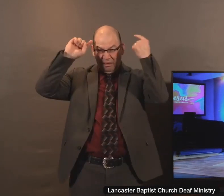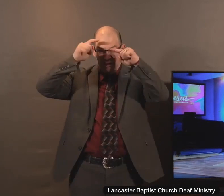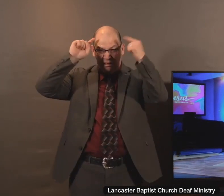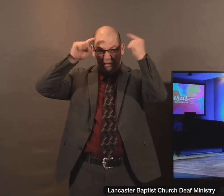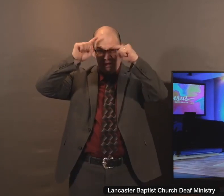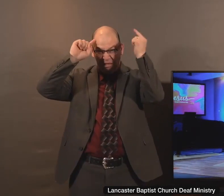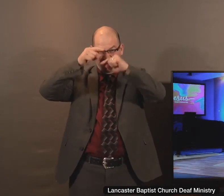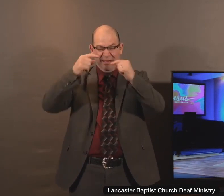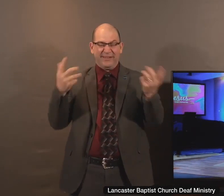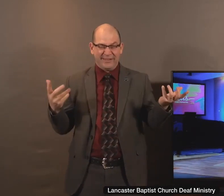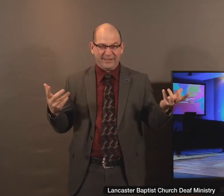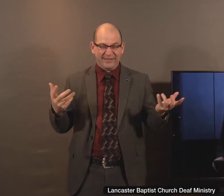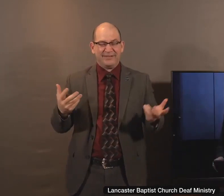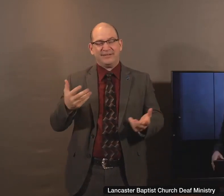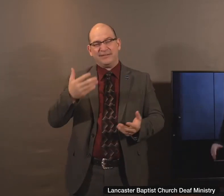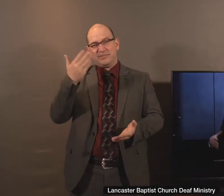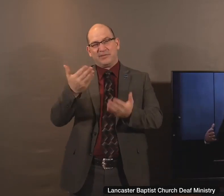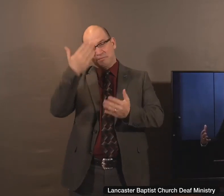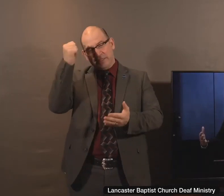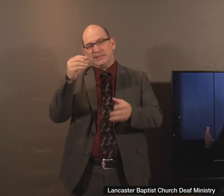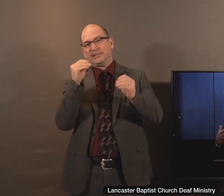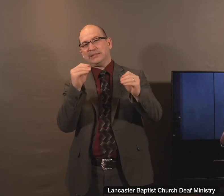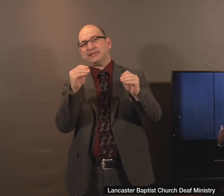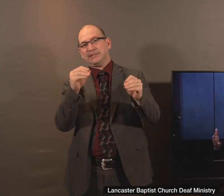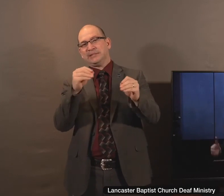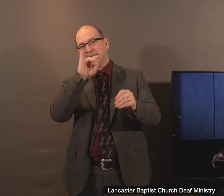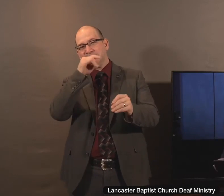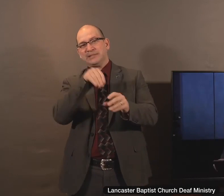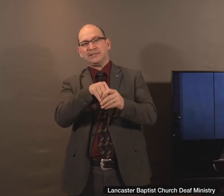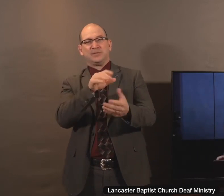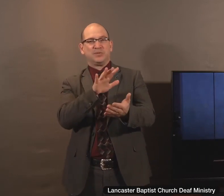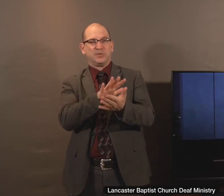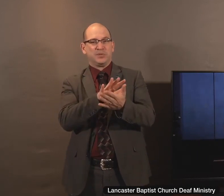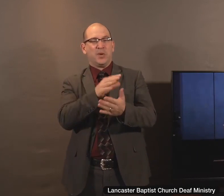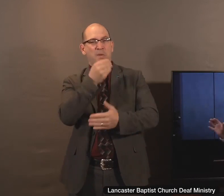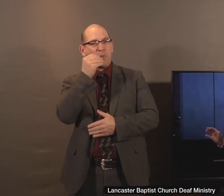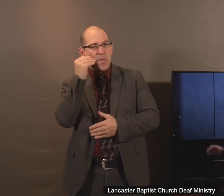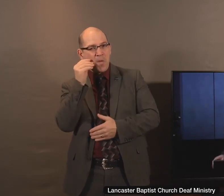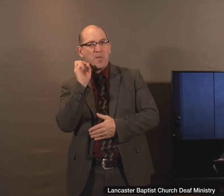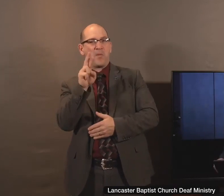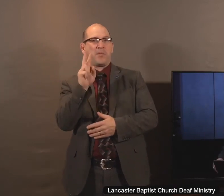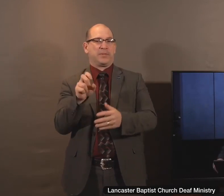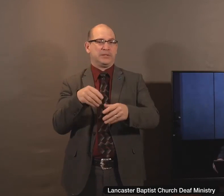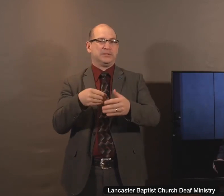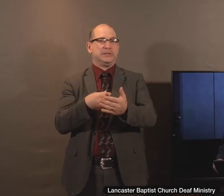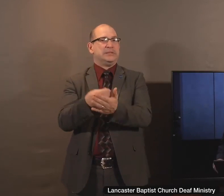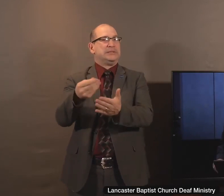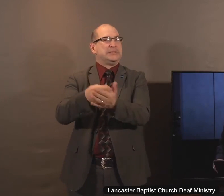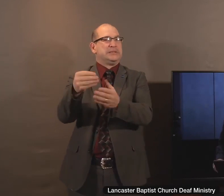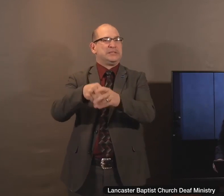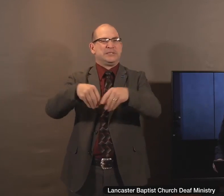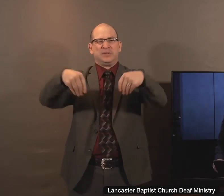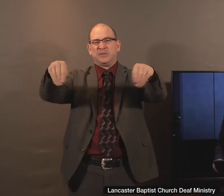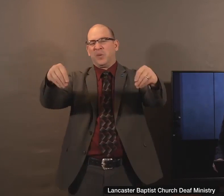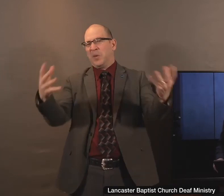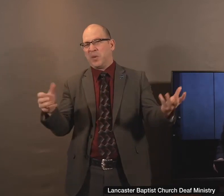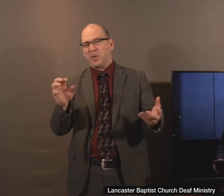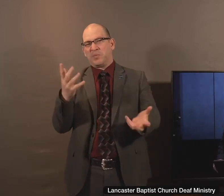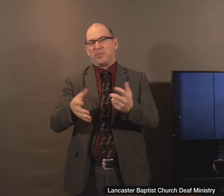Some have been homeschooling. Others have been having this shop creatively or maybe put up with a cranky husband. And today, we honor you